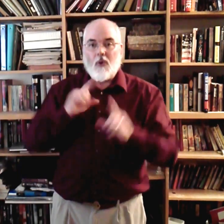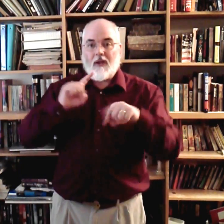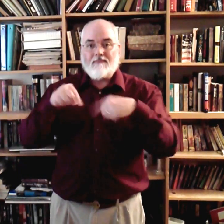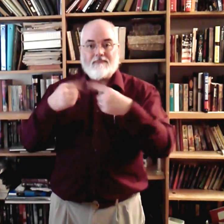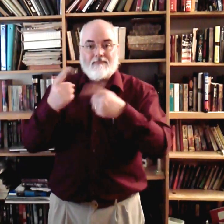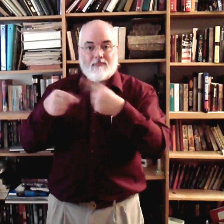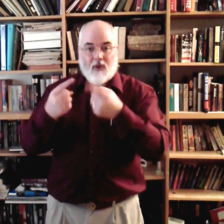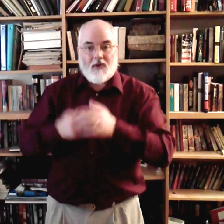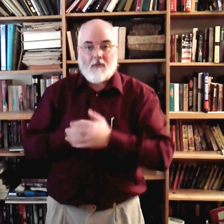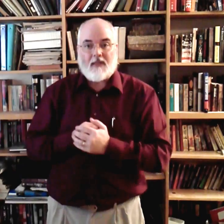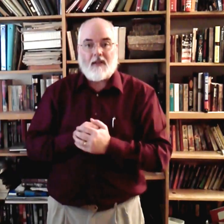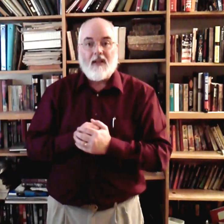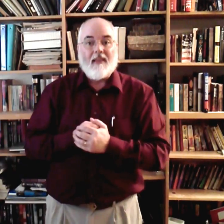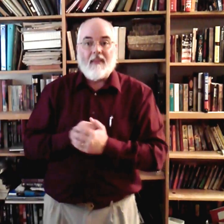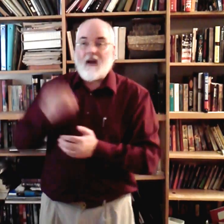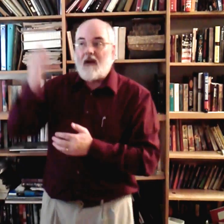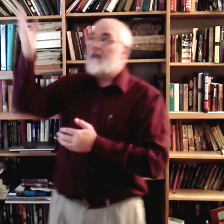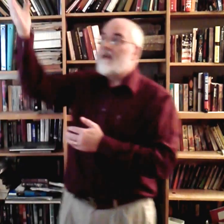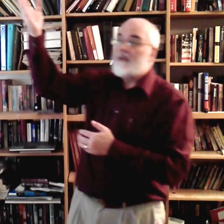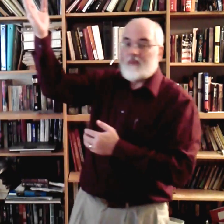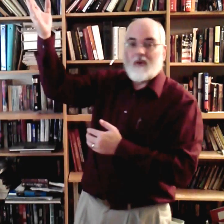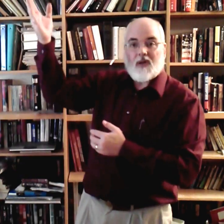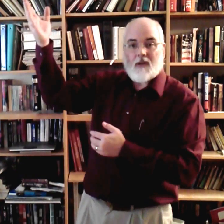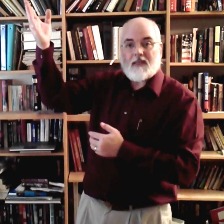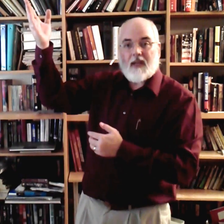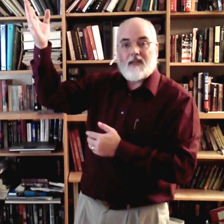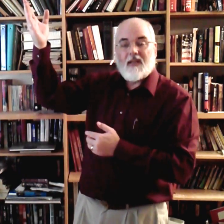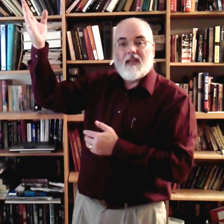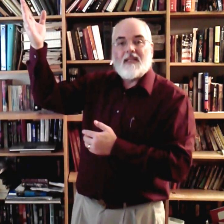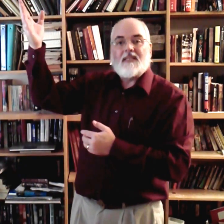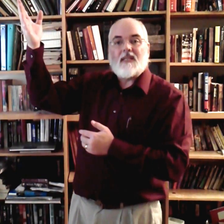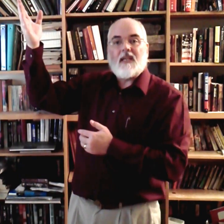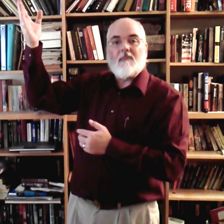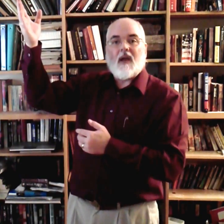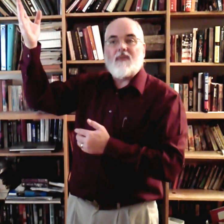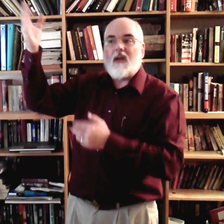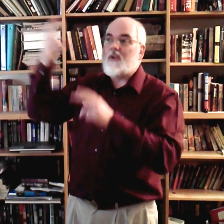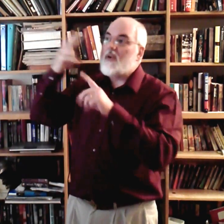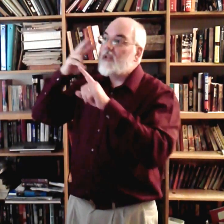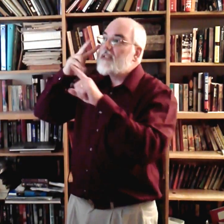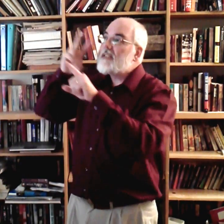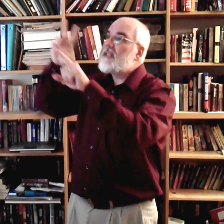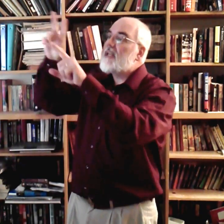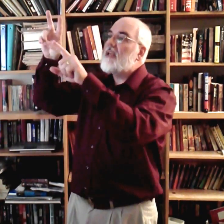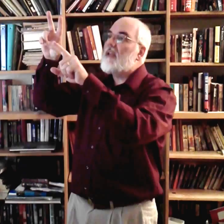Going. We've already talked about that. There. We've already talked about that. See my Father. See.